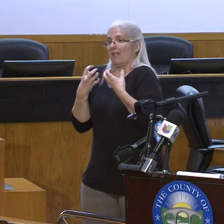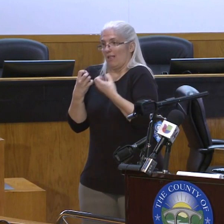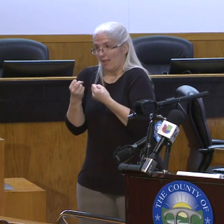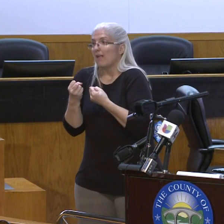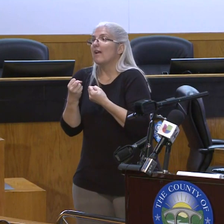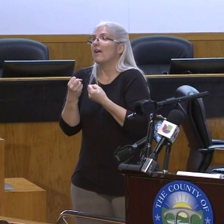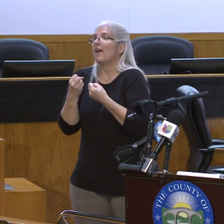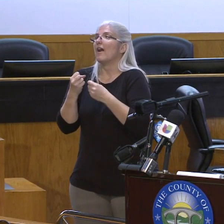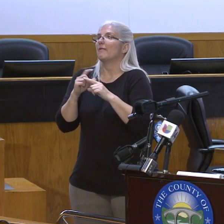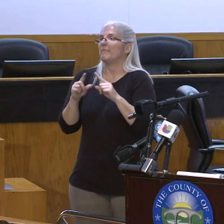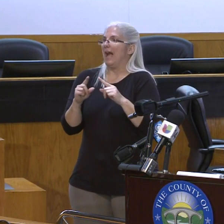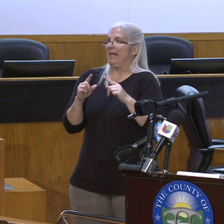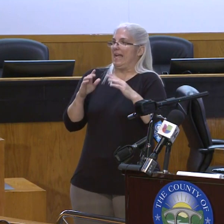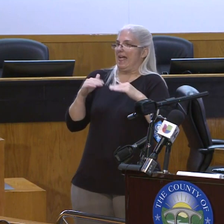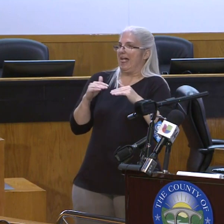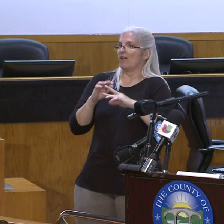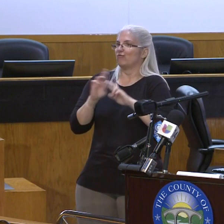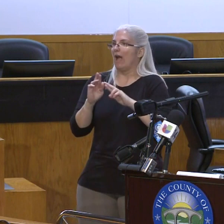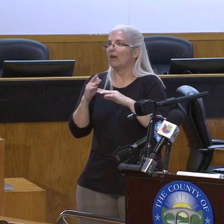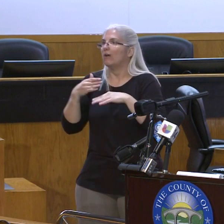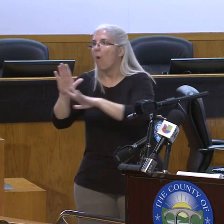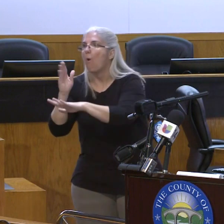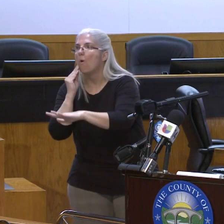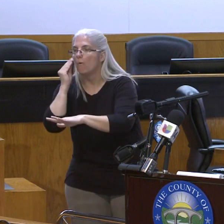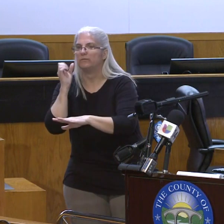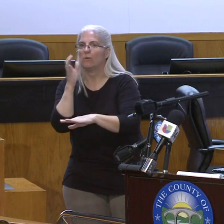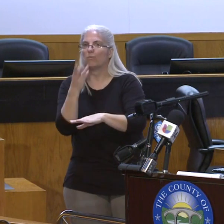a safe place to go after the time of discharge.